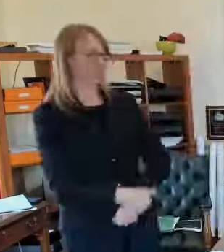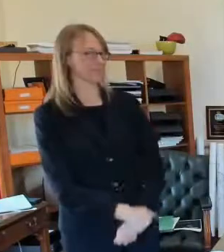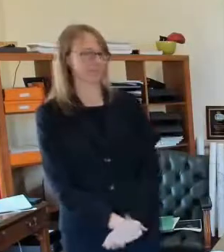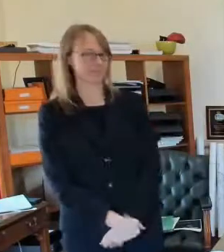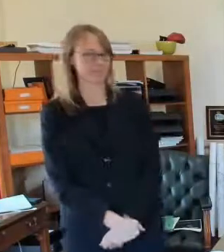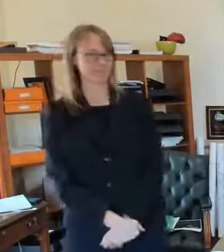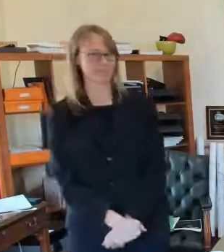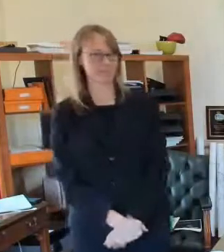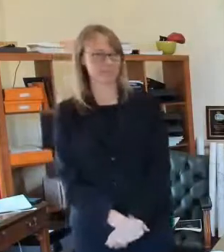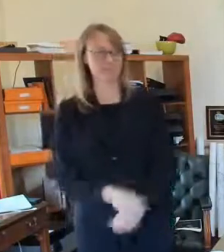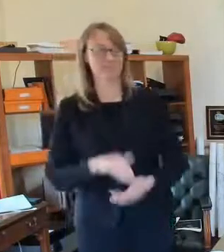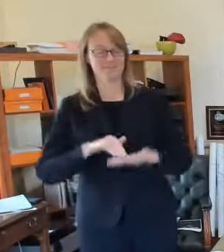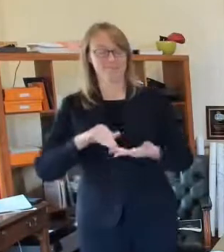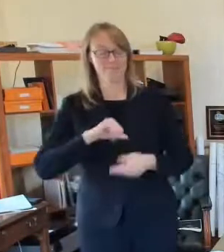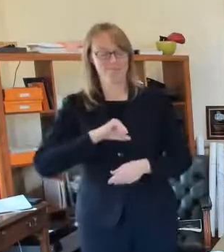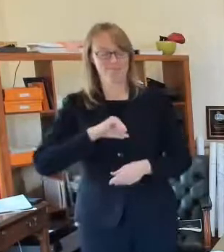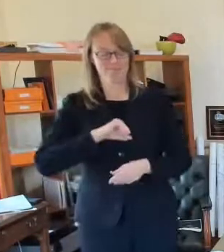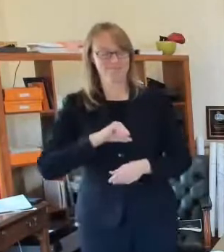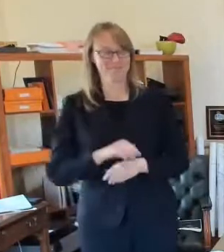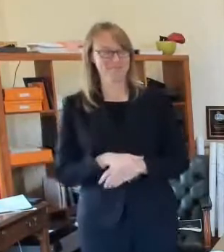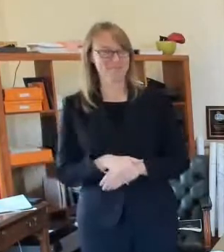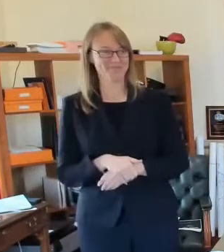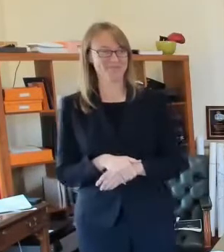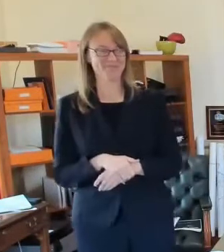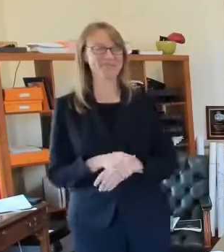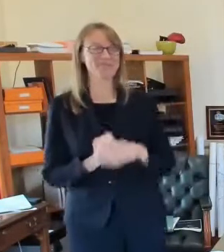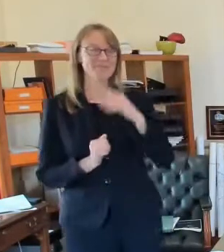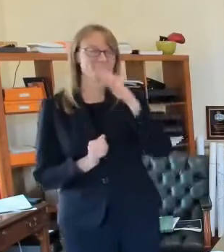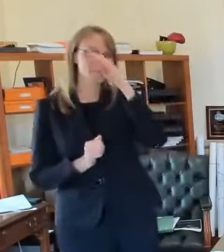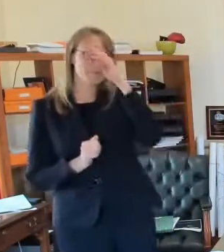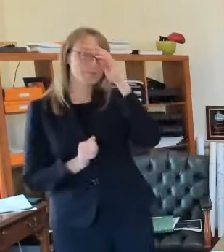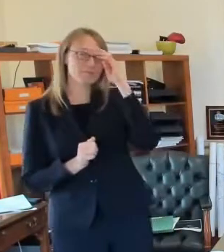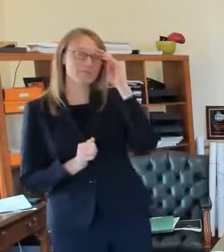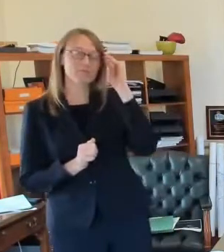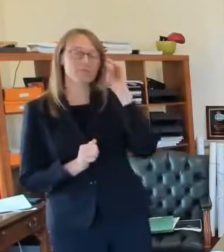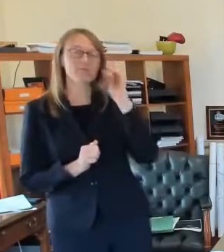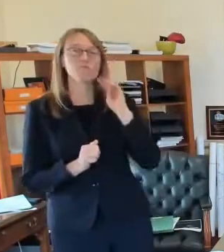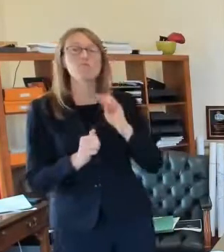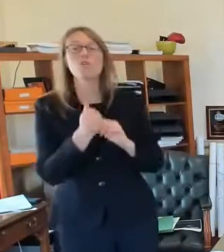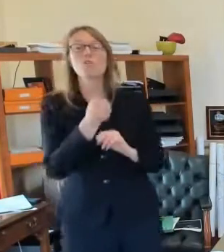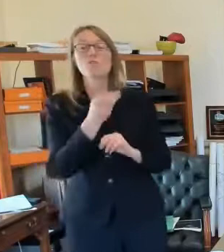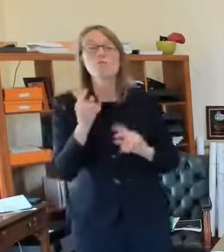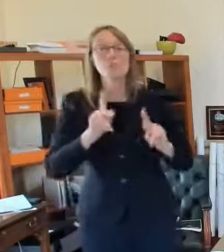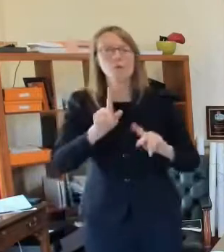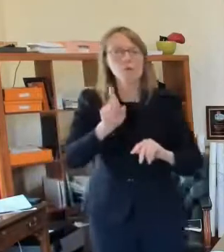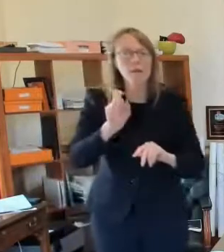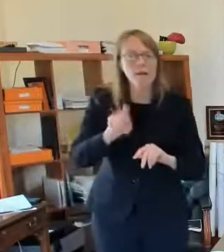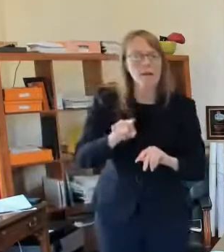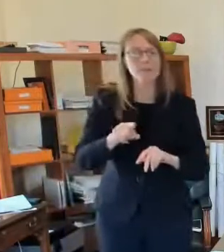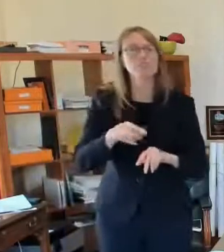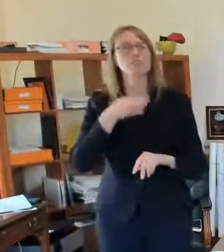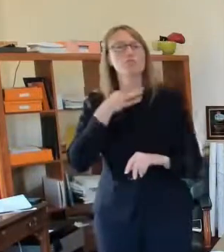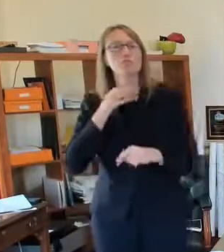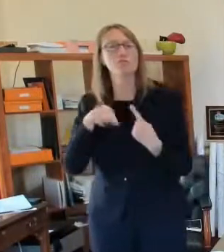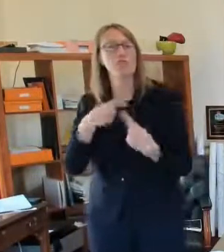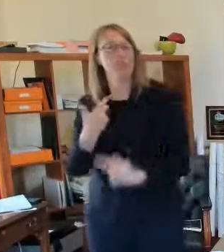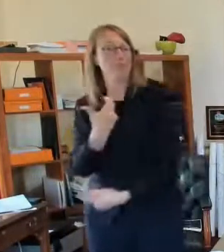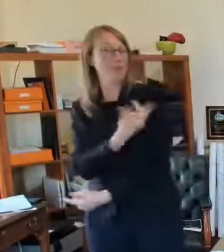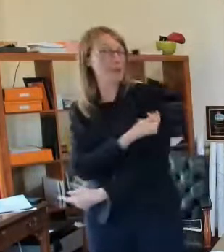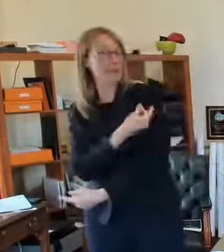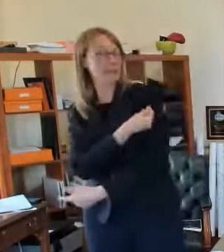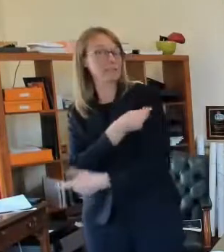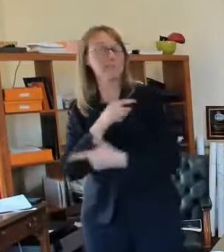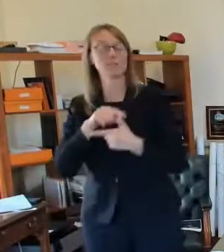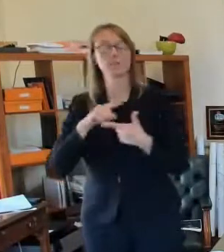you guys are choking me update so we had a couple of cold questions and vaccine questions in a mayor so greg is watching and um